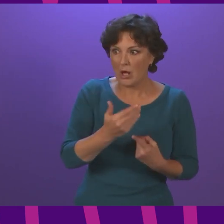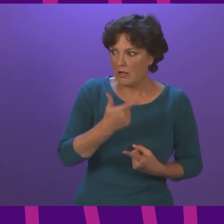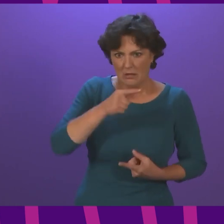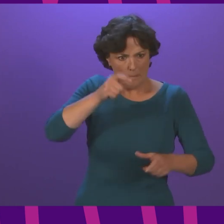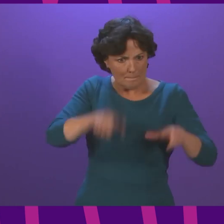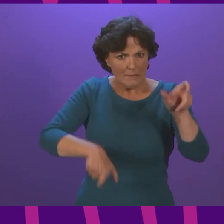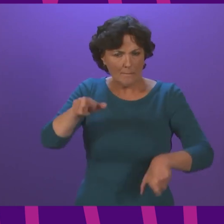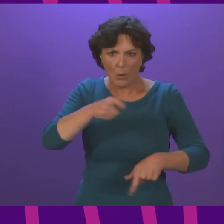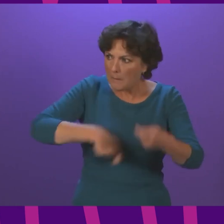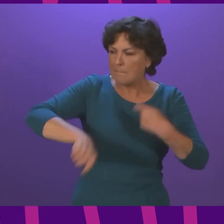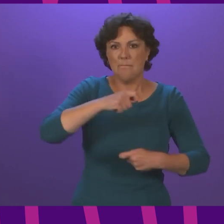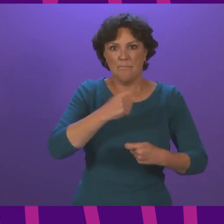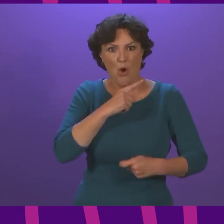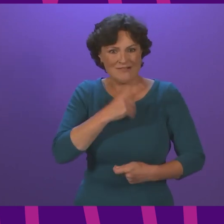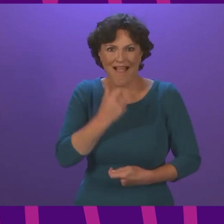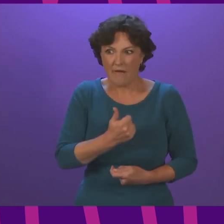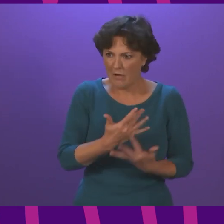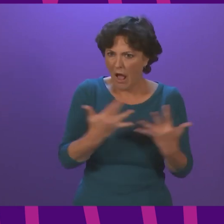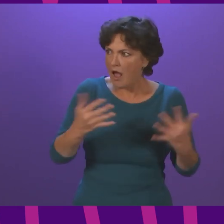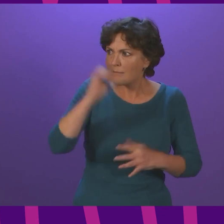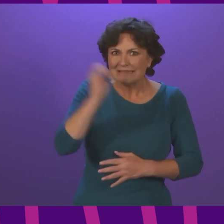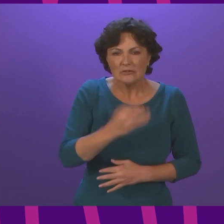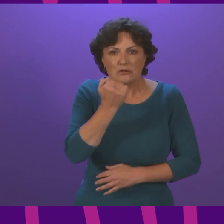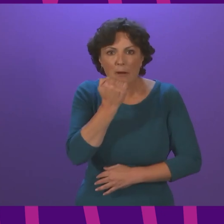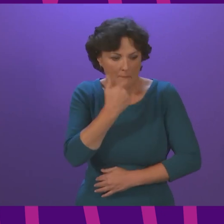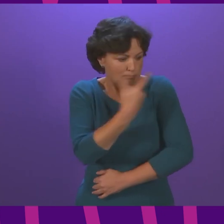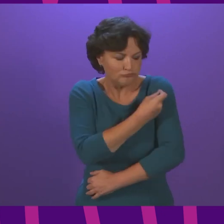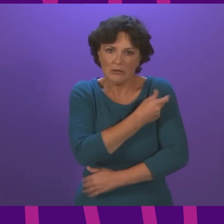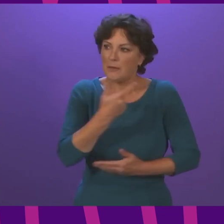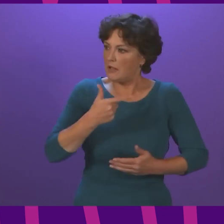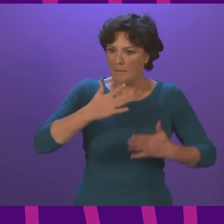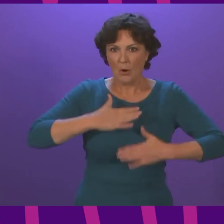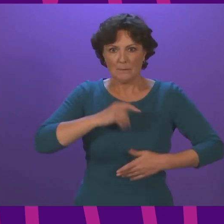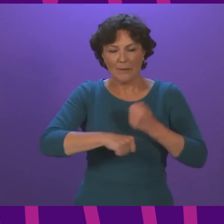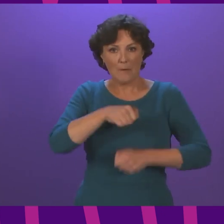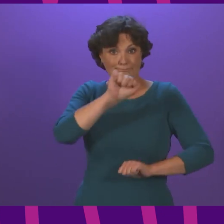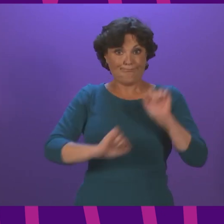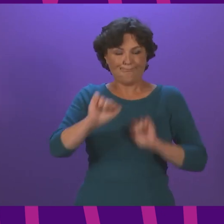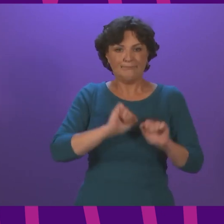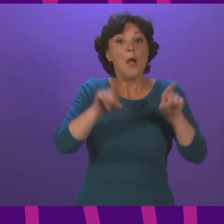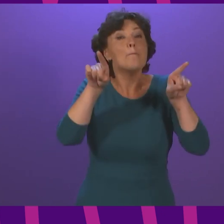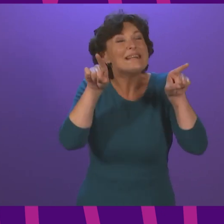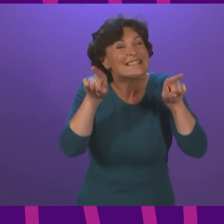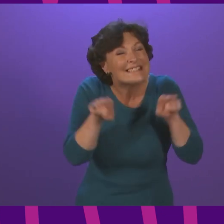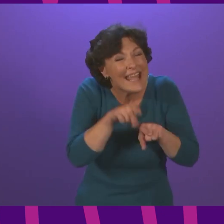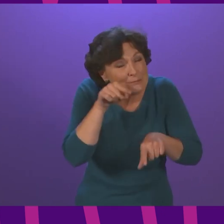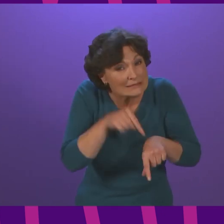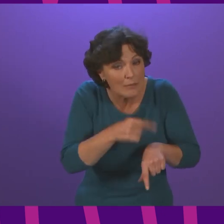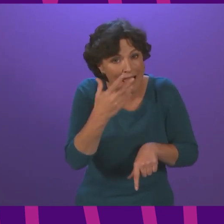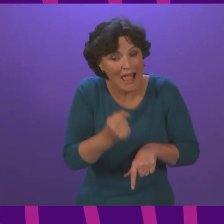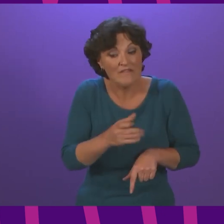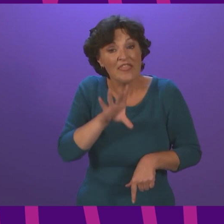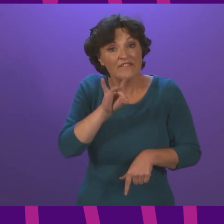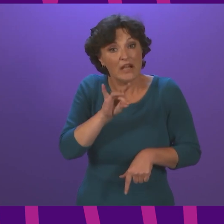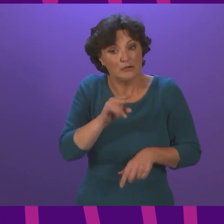as a result of high vaccination rates and, albeit to a lesser extent, infection with the virus itself. This